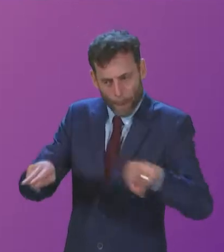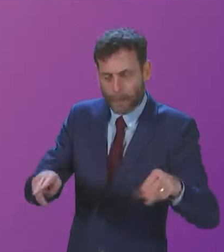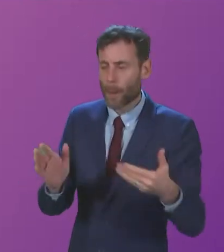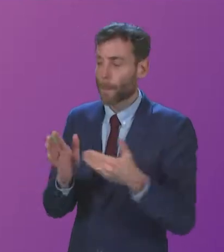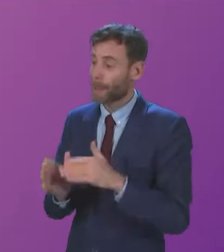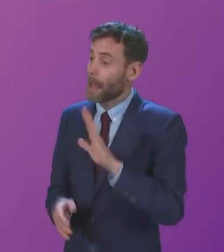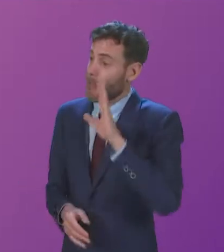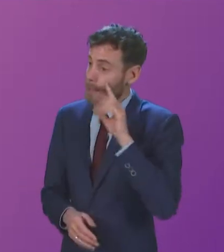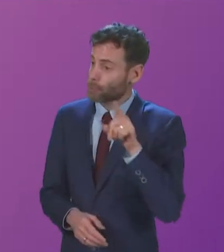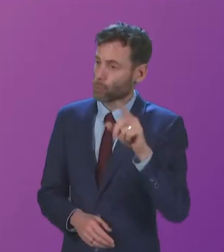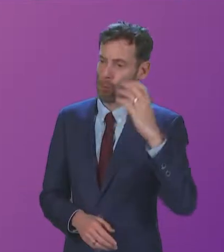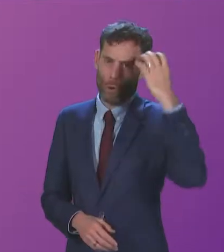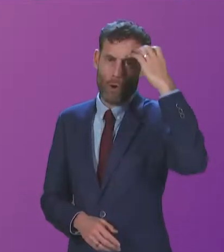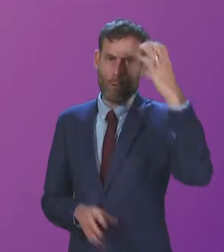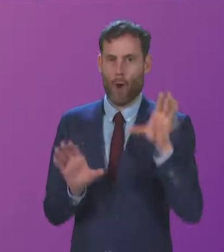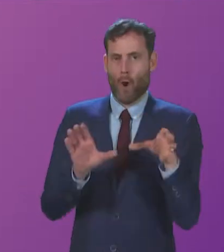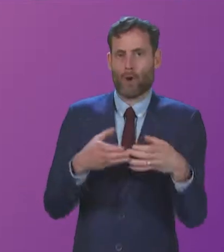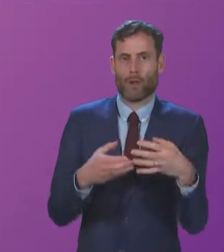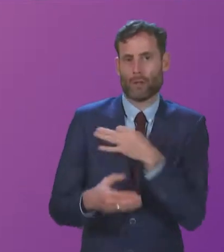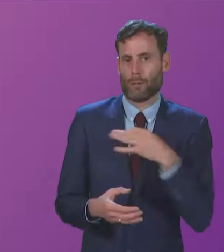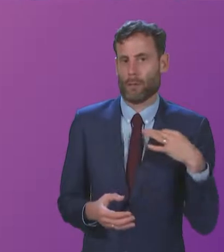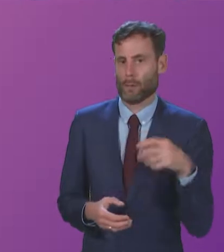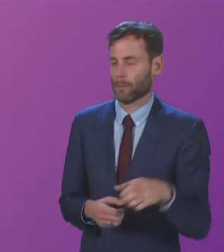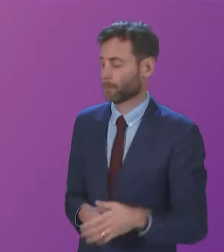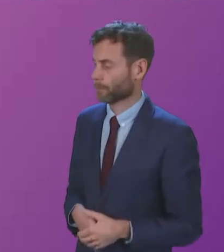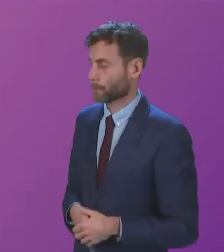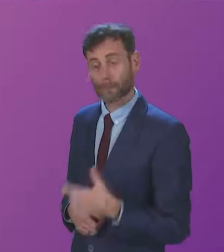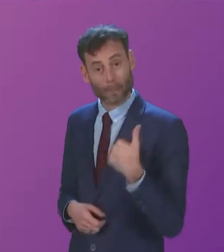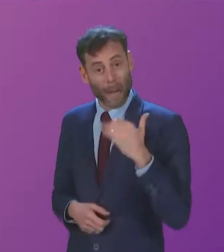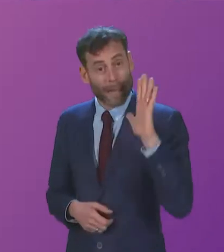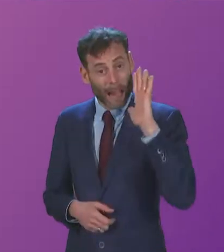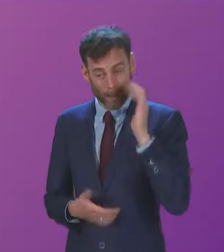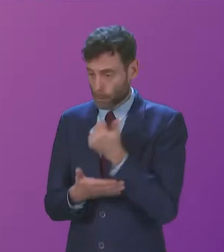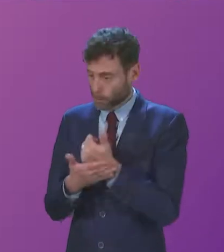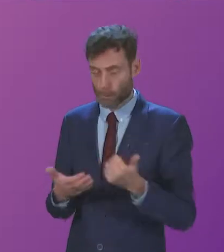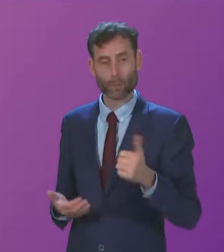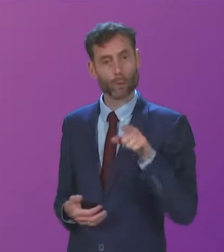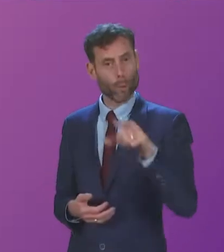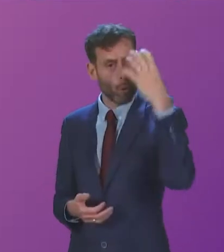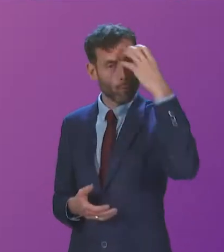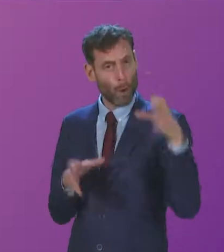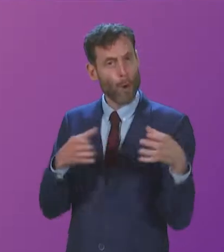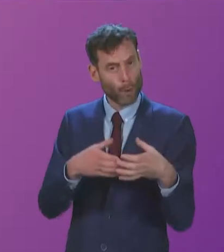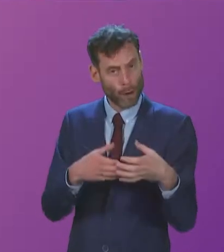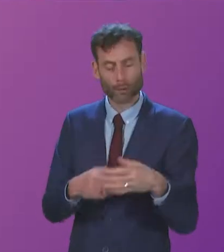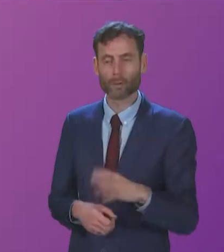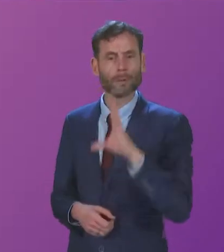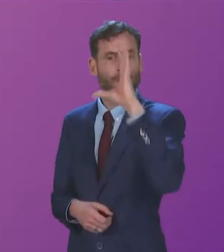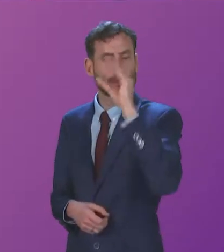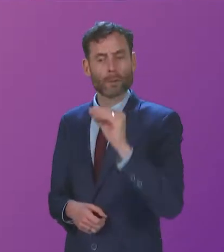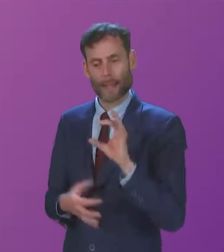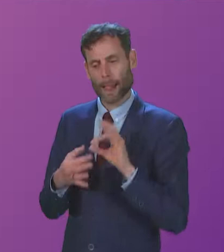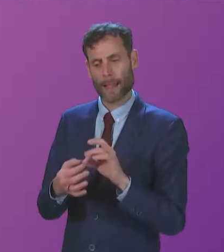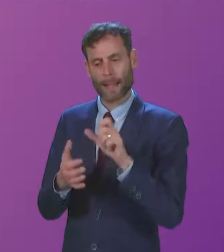Colleges? Cabinet Secretary. Of course, we will listen to the Royal Colleges. Just on cancer performance, we're saying that for the quarter ending June